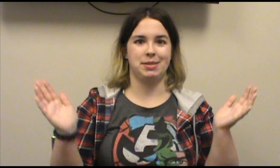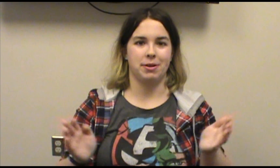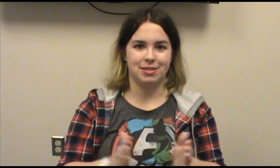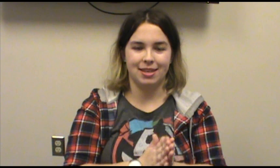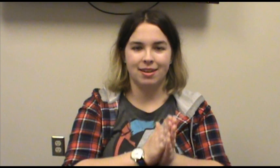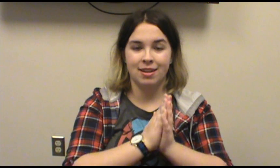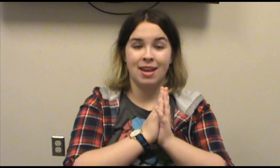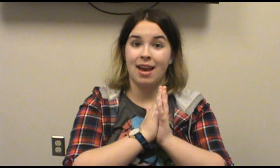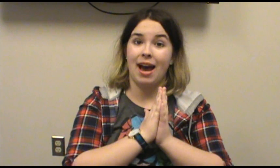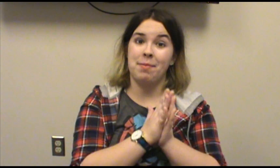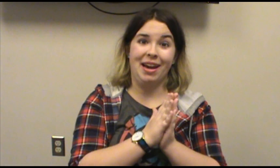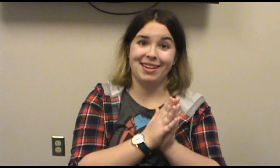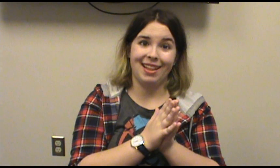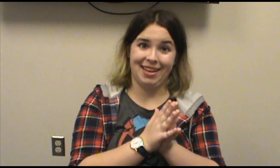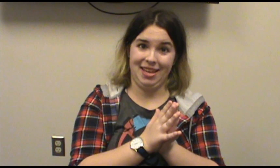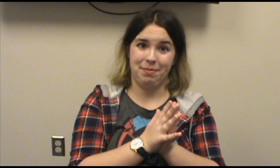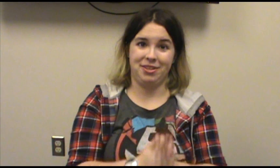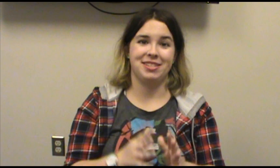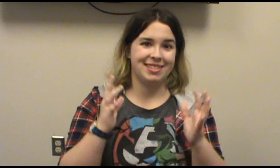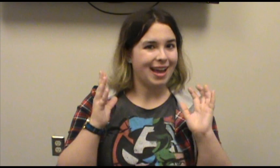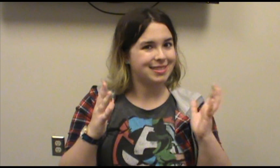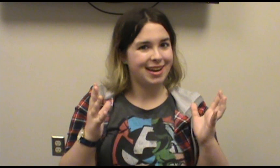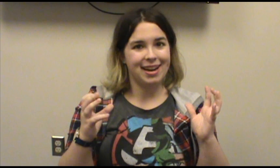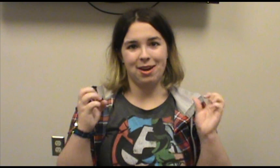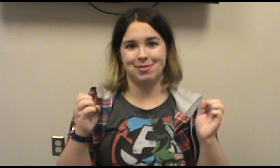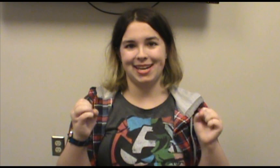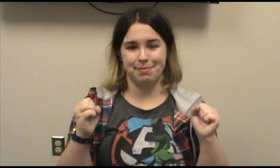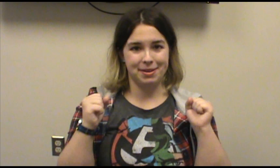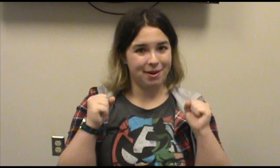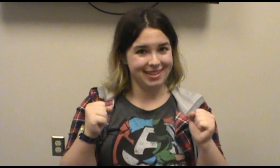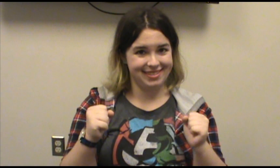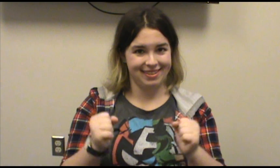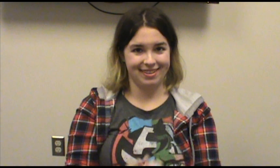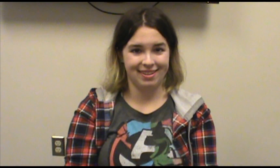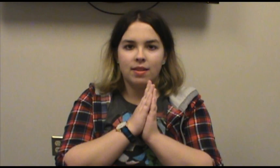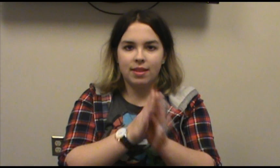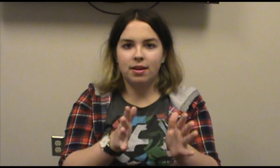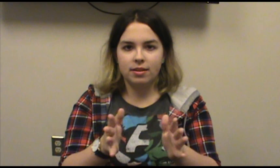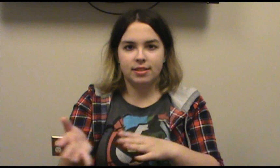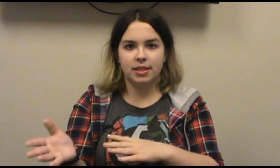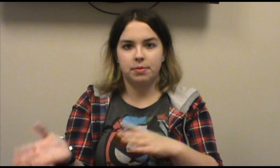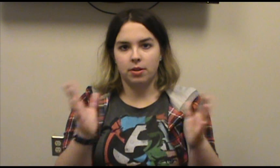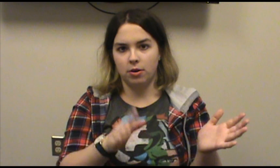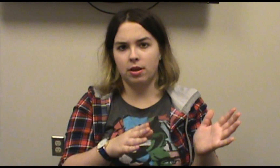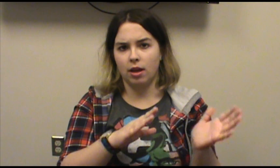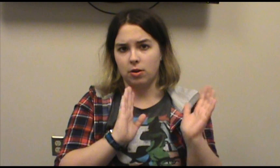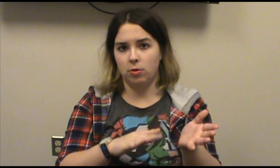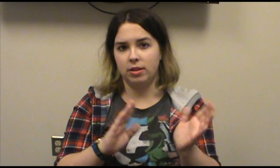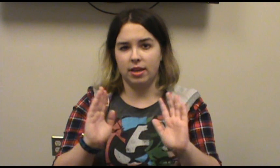person, I'm not going to like it that much. Because that's not how Jasmine was. Then all the scenes with Hook, Gold, and